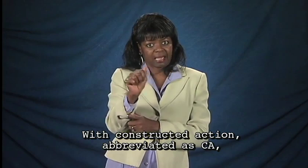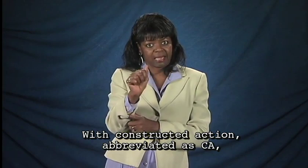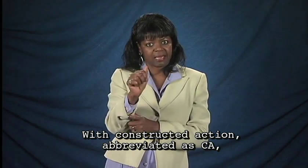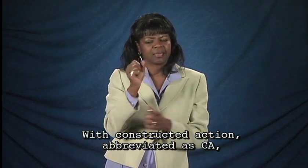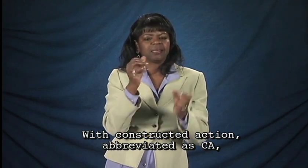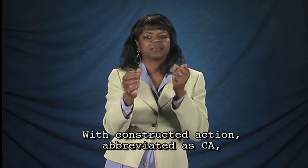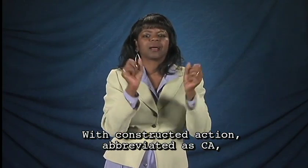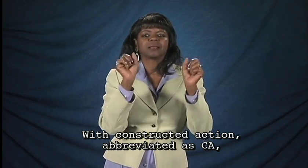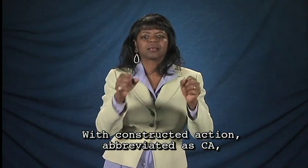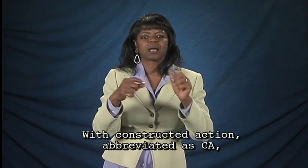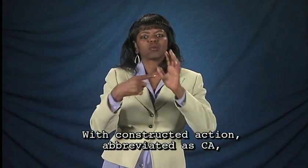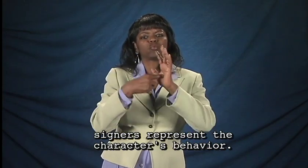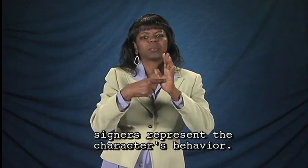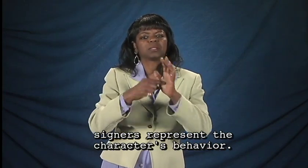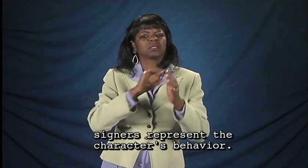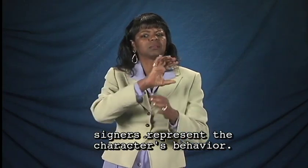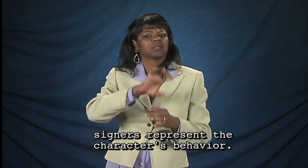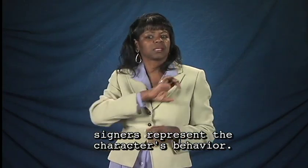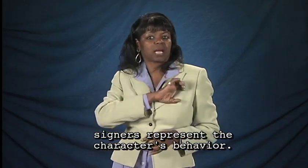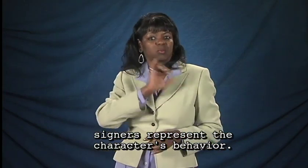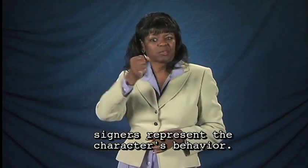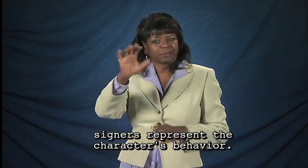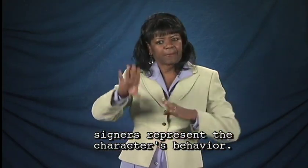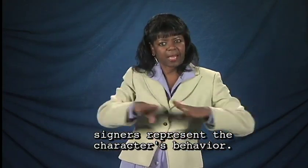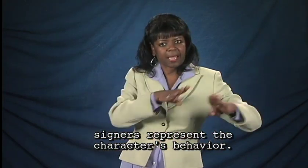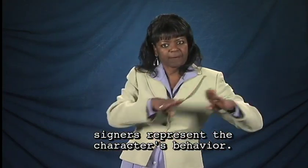SCA, signers represent the character's behavior.